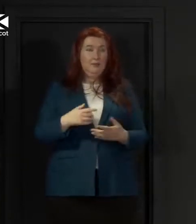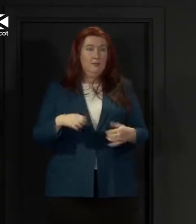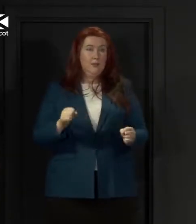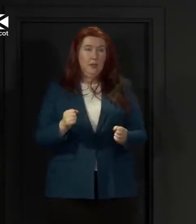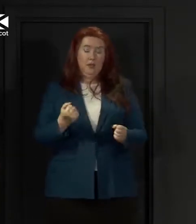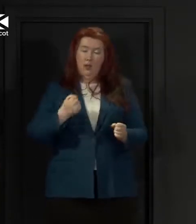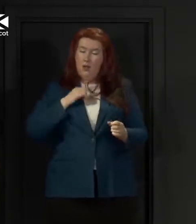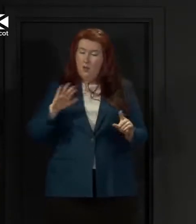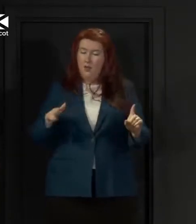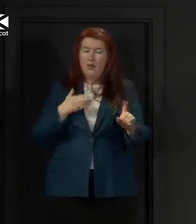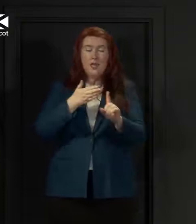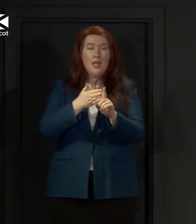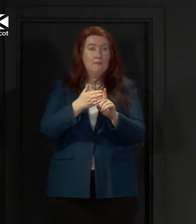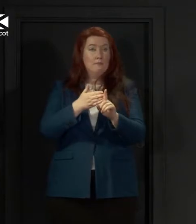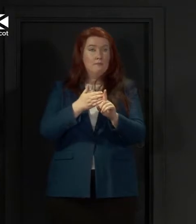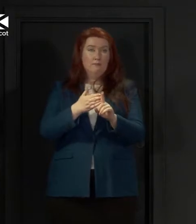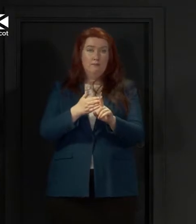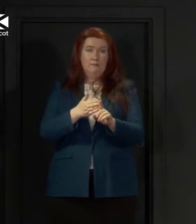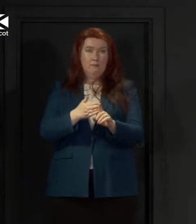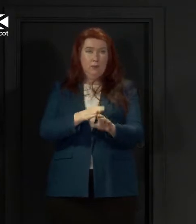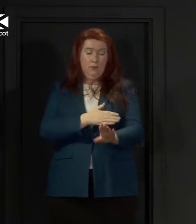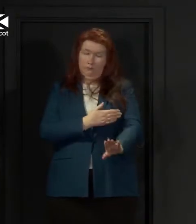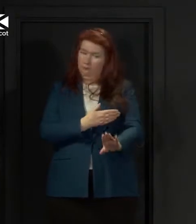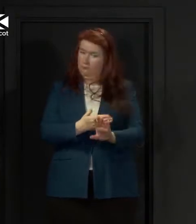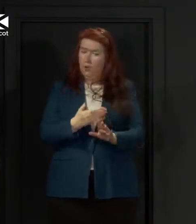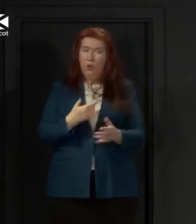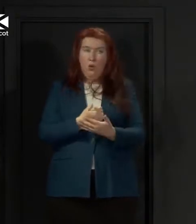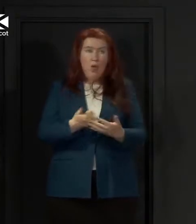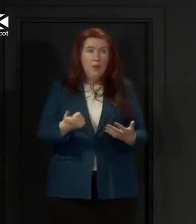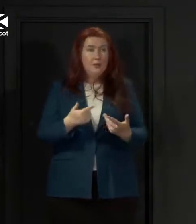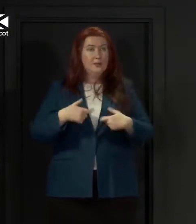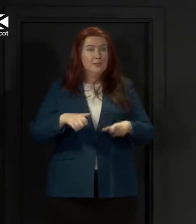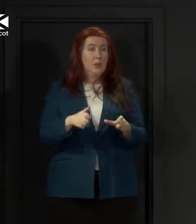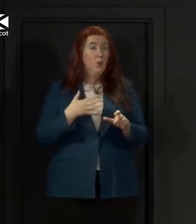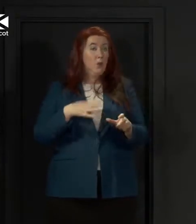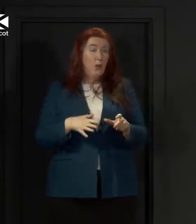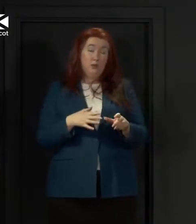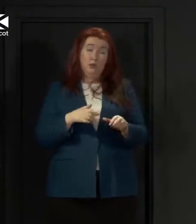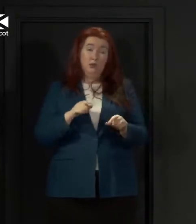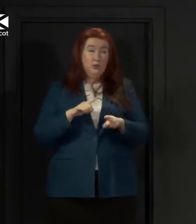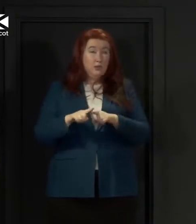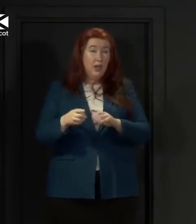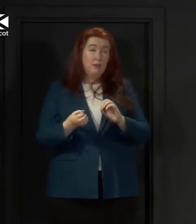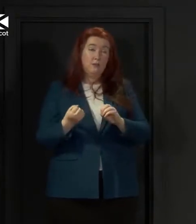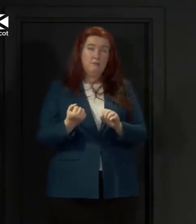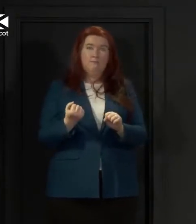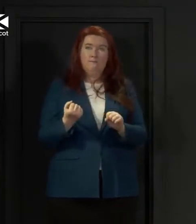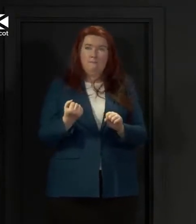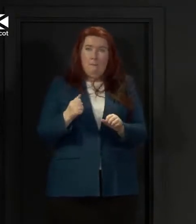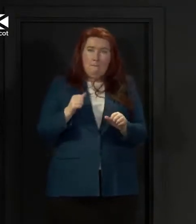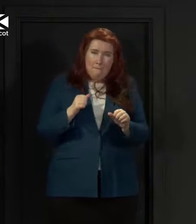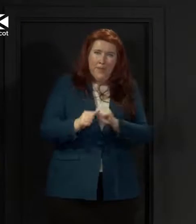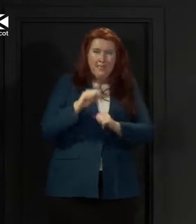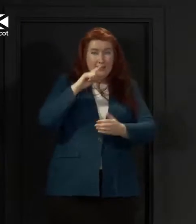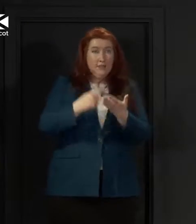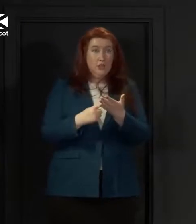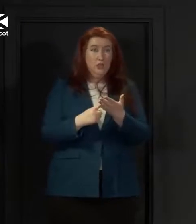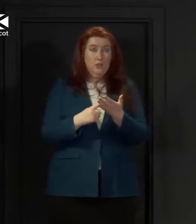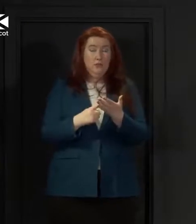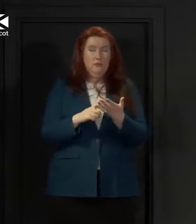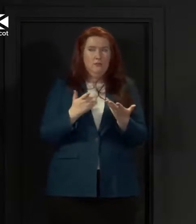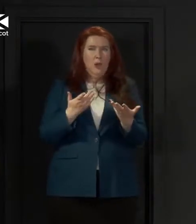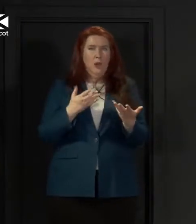all along at every stage and it remains so is to make the best decisions we can based on the